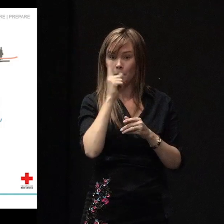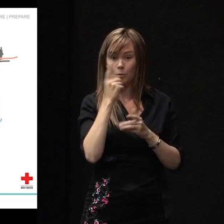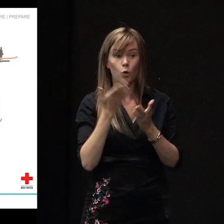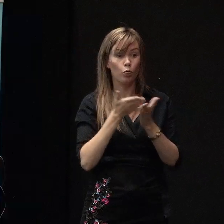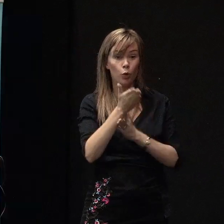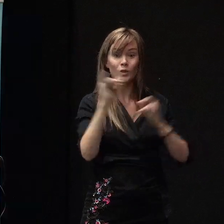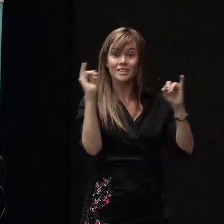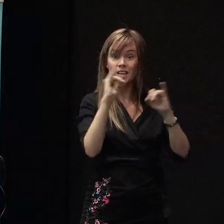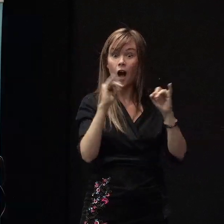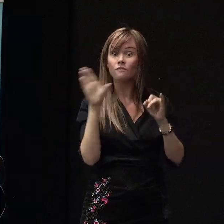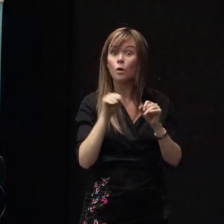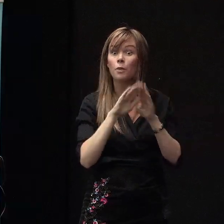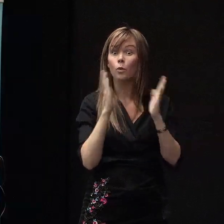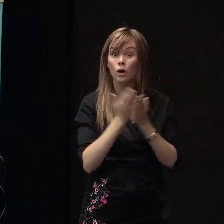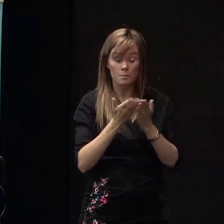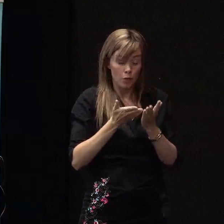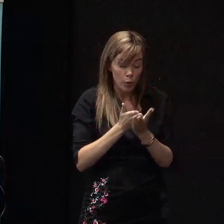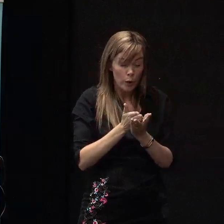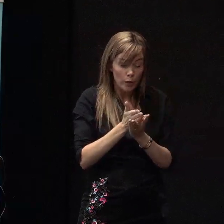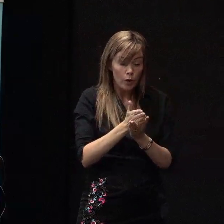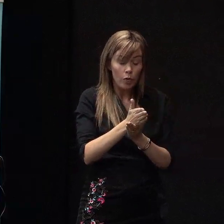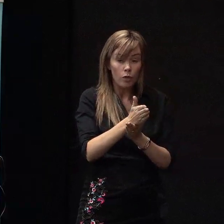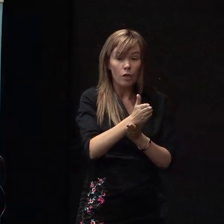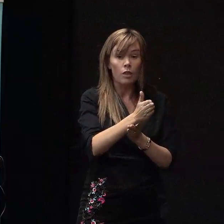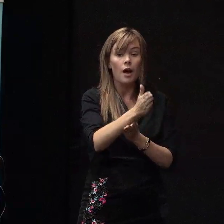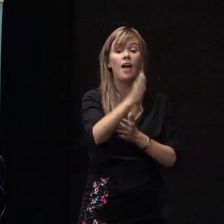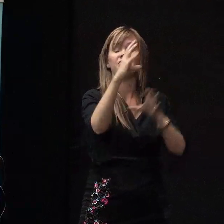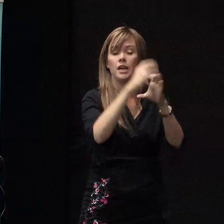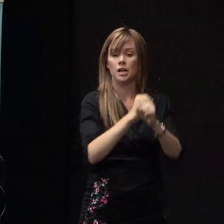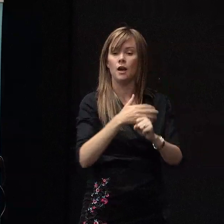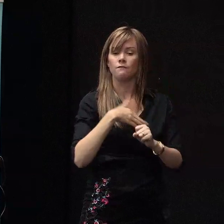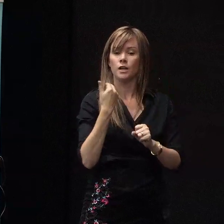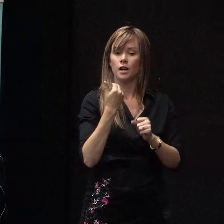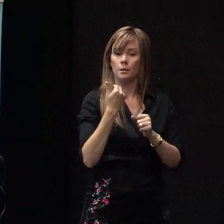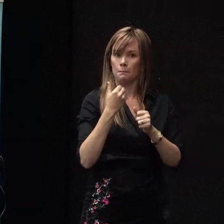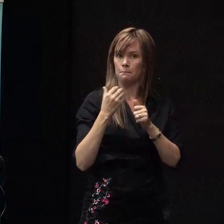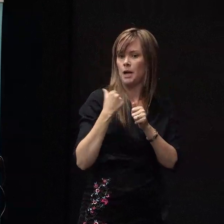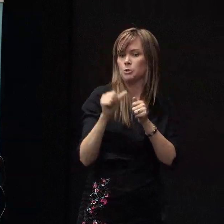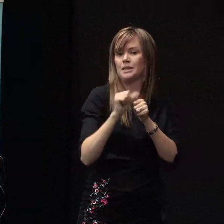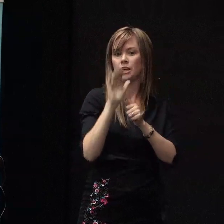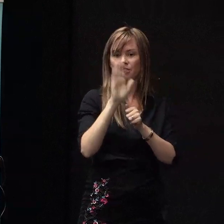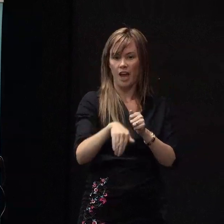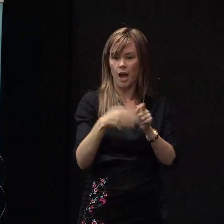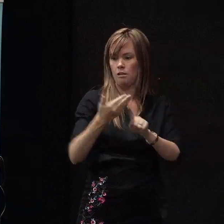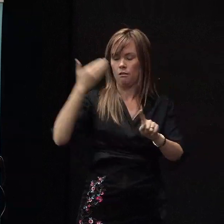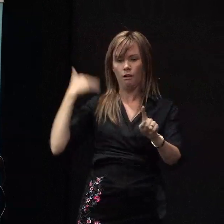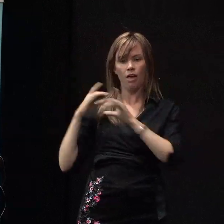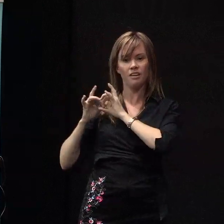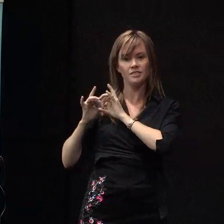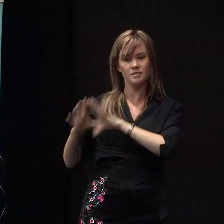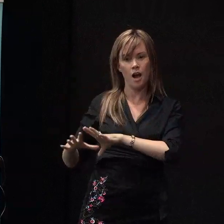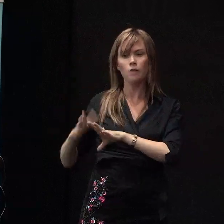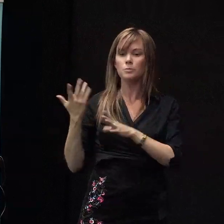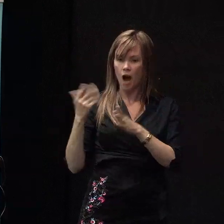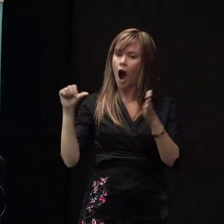disasters around the world often say that they're in a much better place than what they were originally. It's a long, hard road to get there, but they say